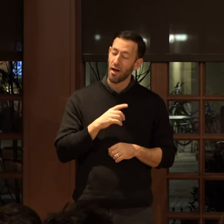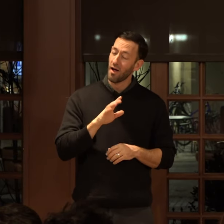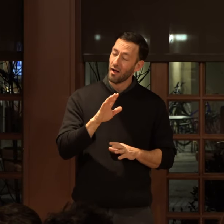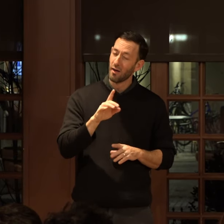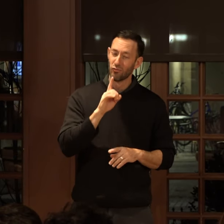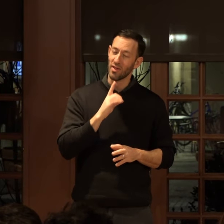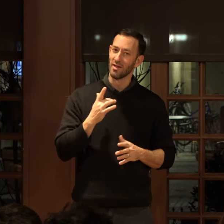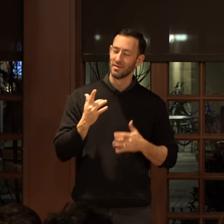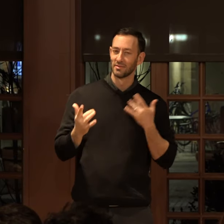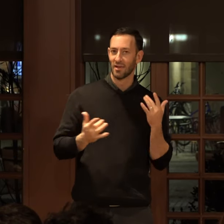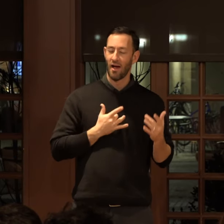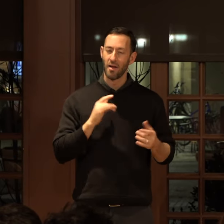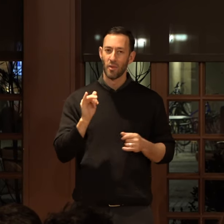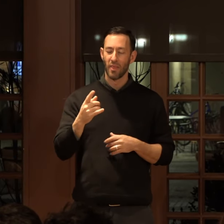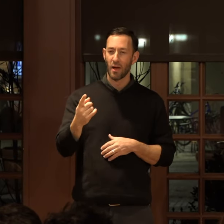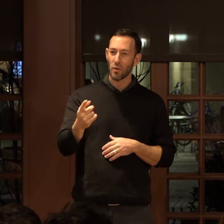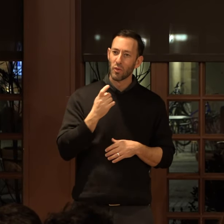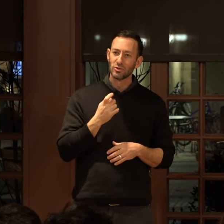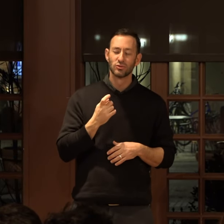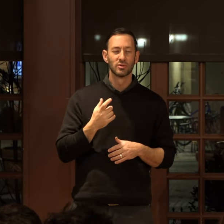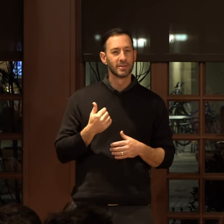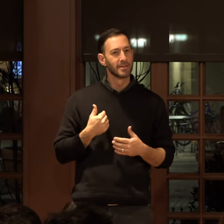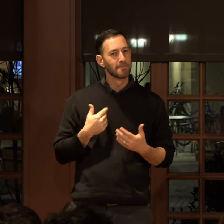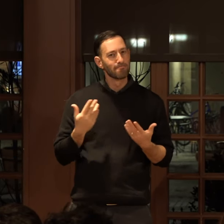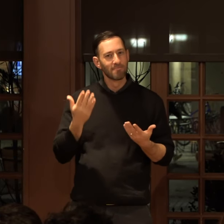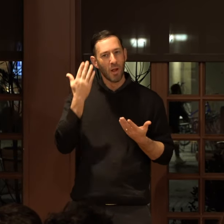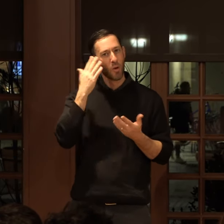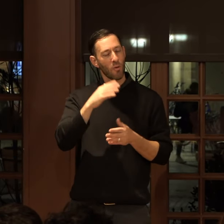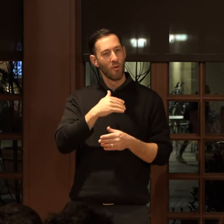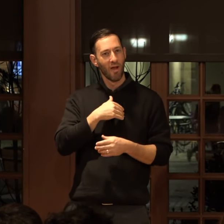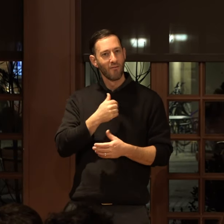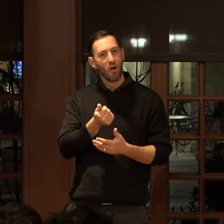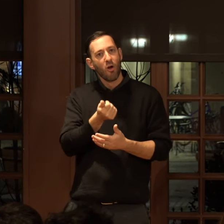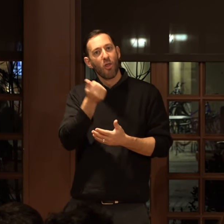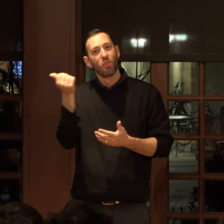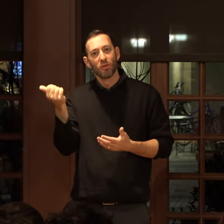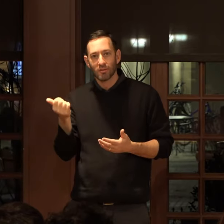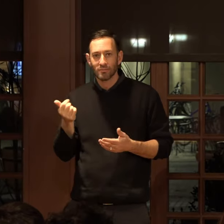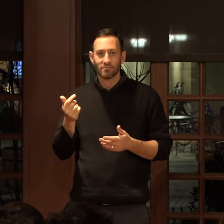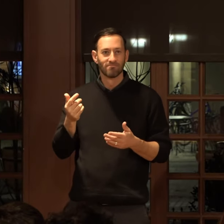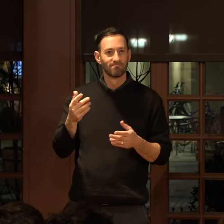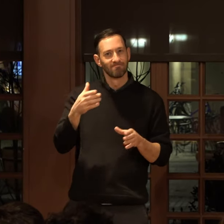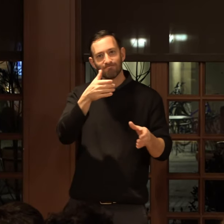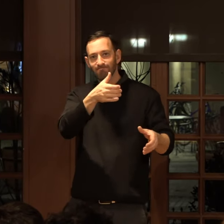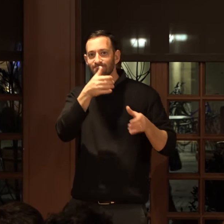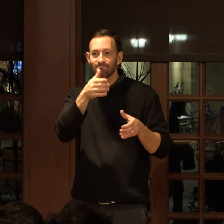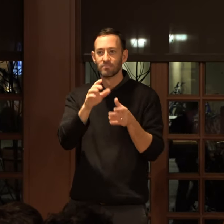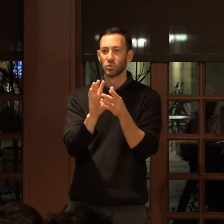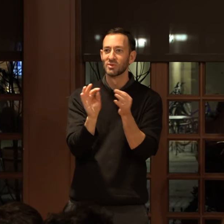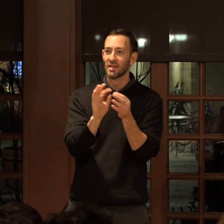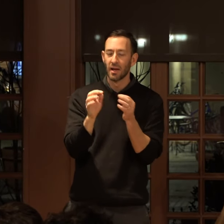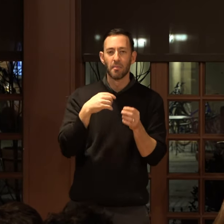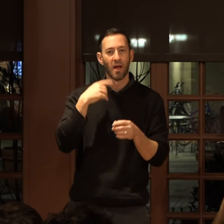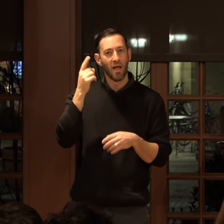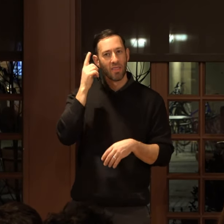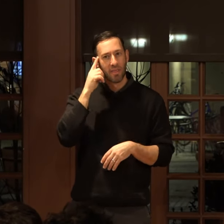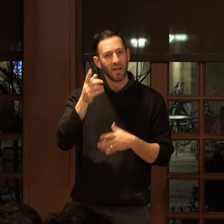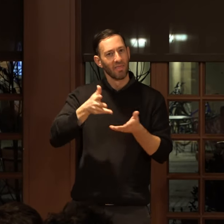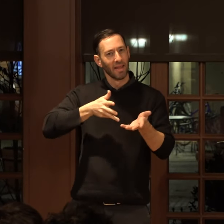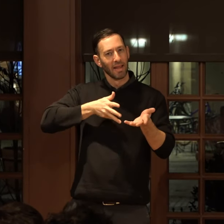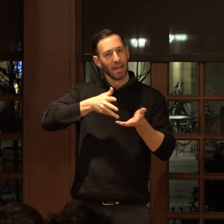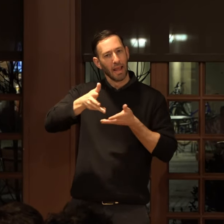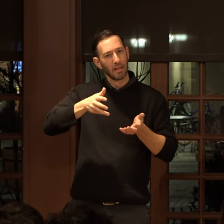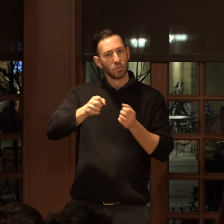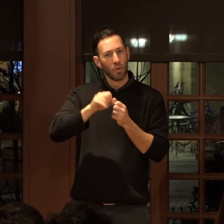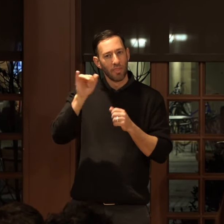excited by that question and interested in it I don't, I don't know that I have anything all that intelligent to say about it, but I think that the engagement with